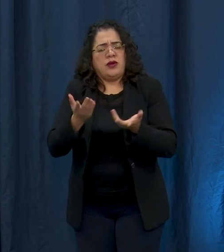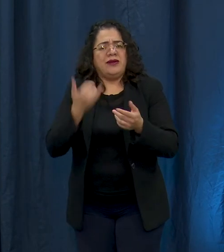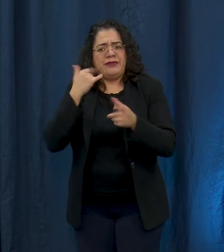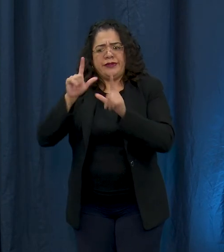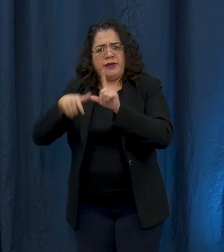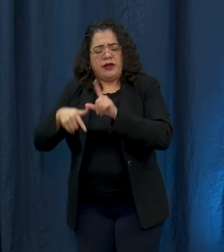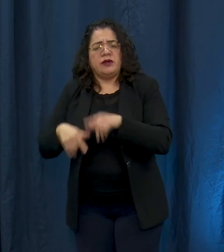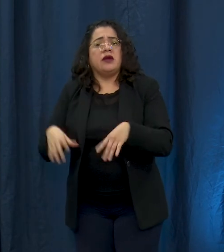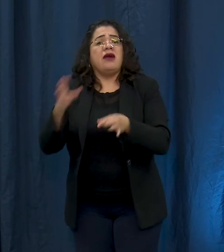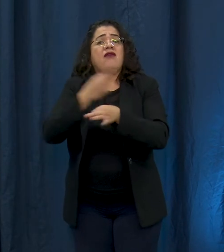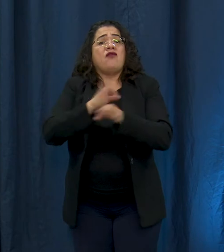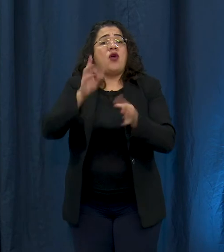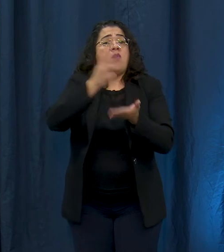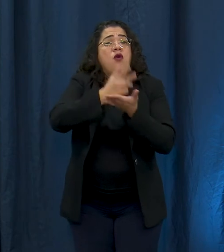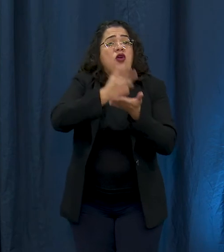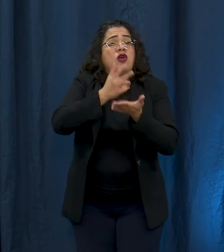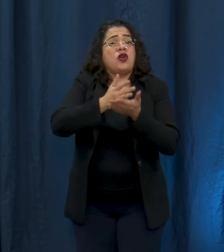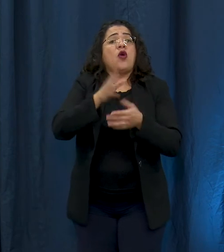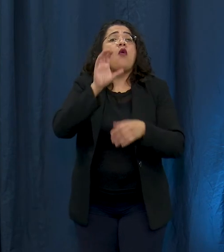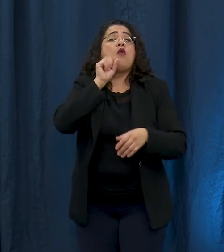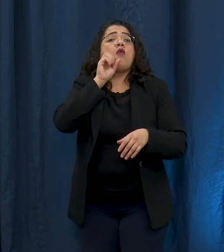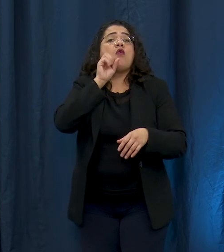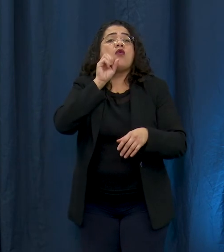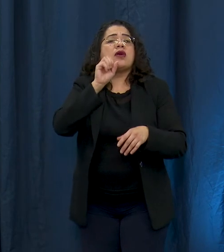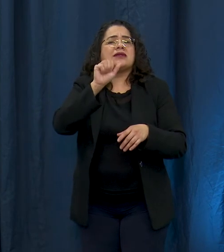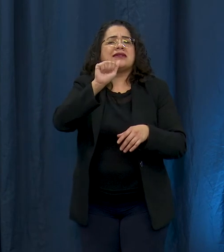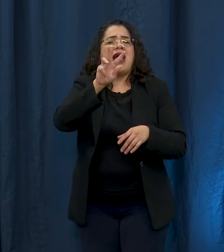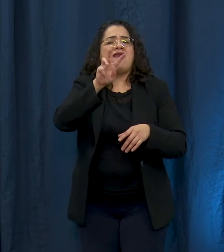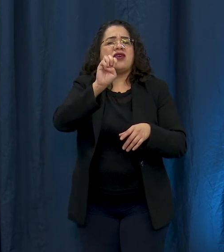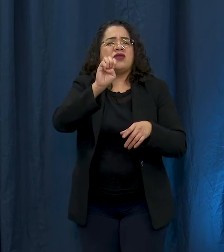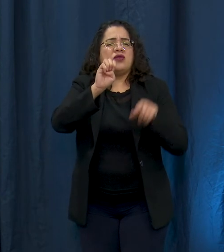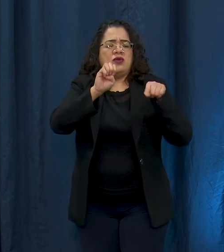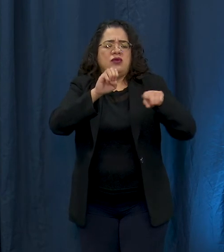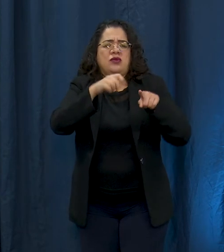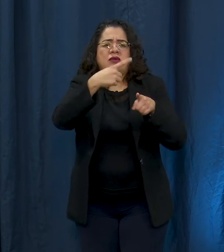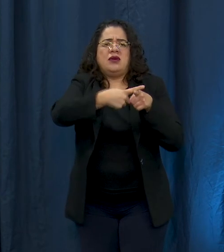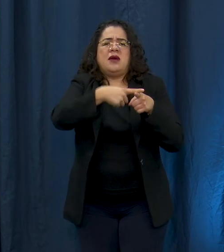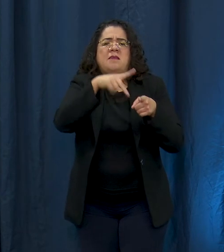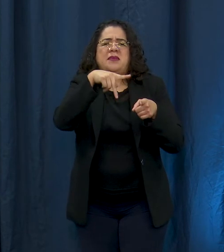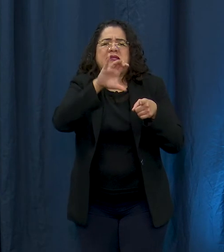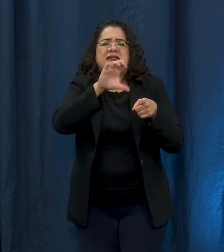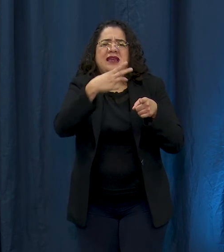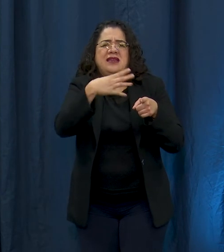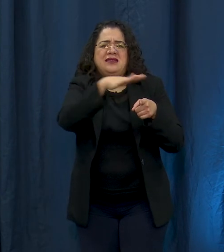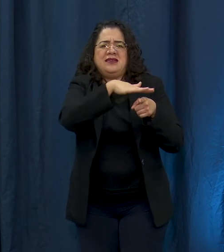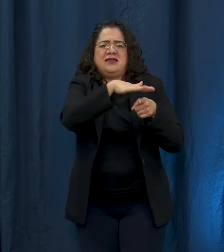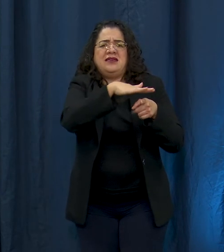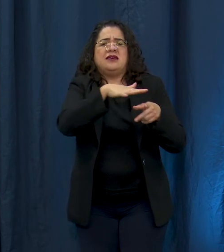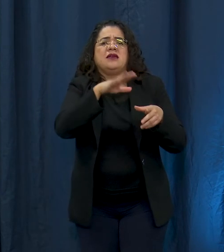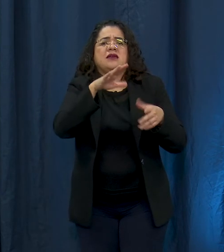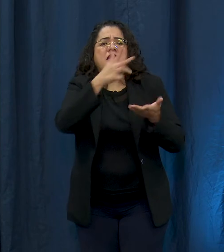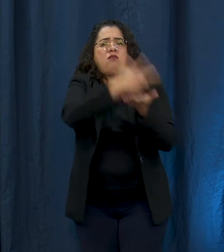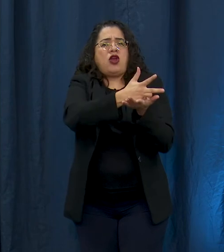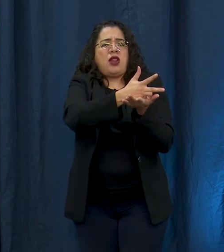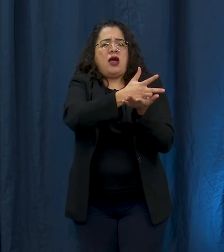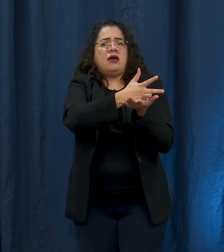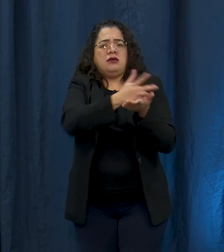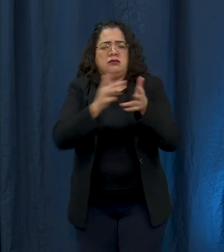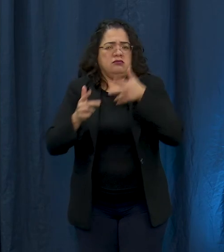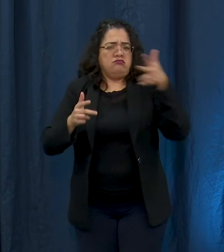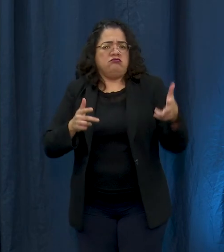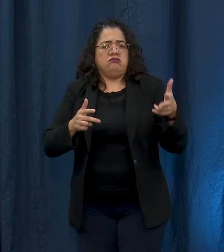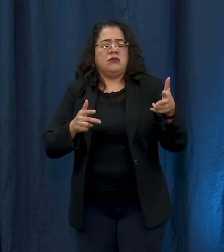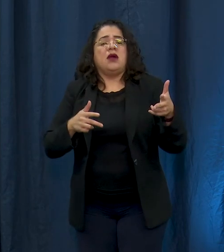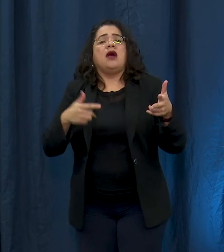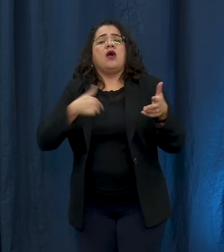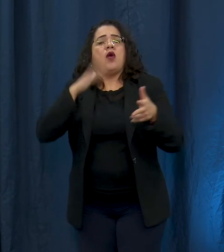available on the campus lot near Orange Avenue north of Pacific Coast Highway. Signage and staff is present to direct individuals to the